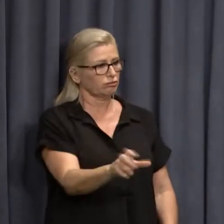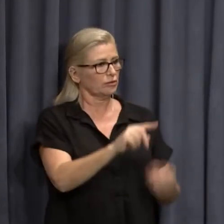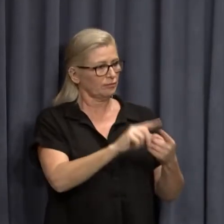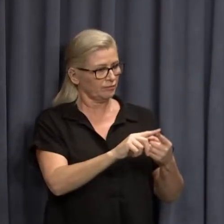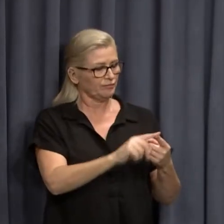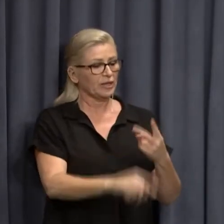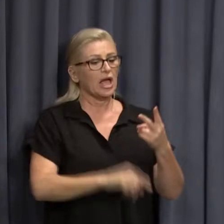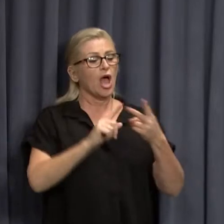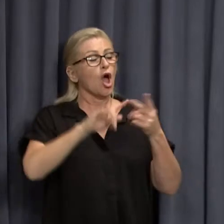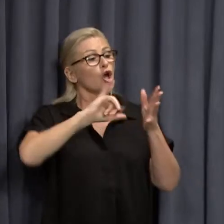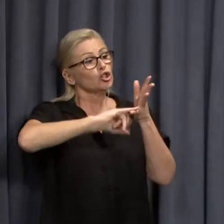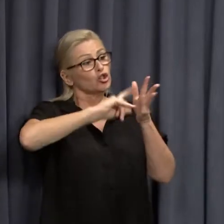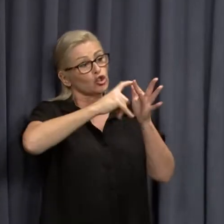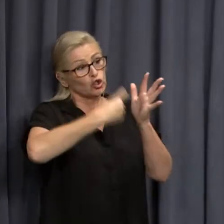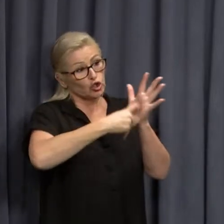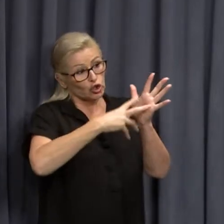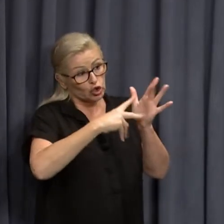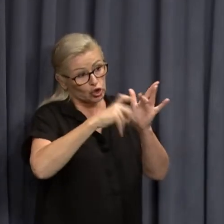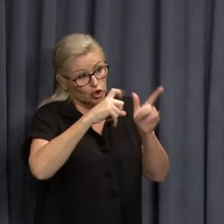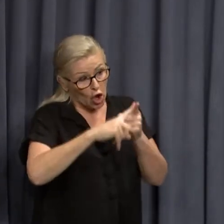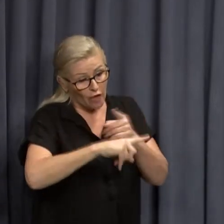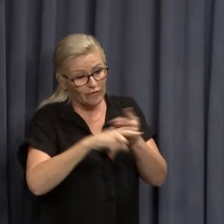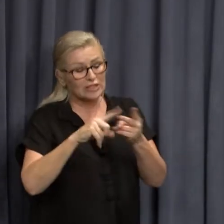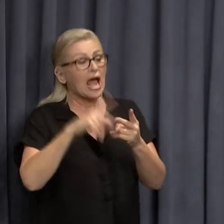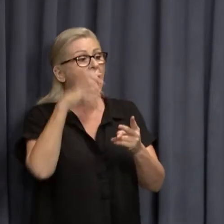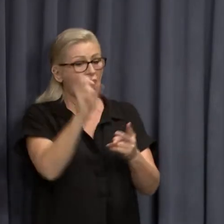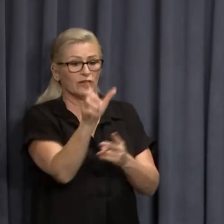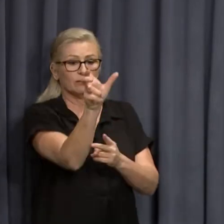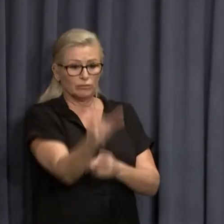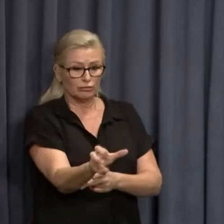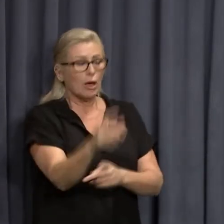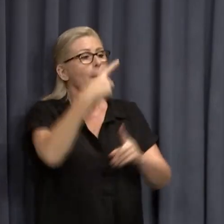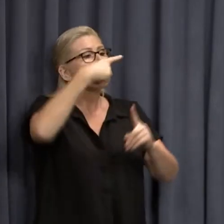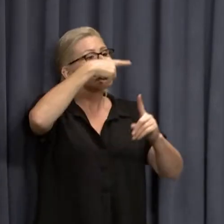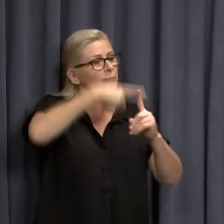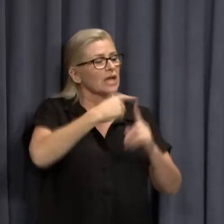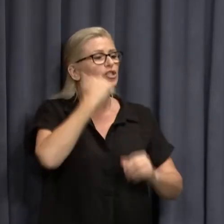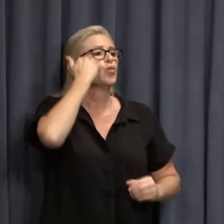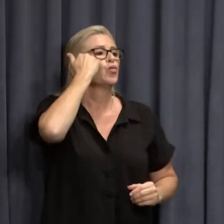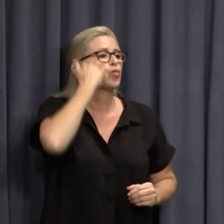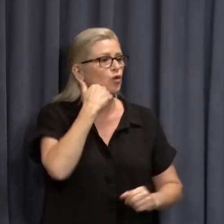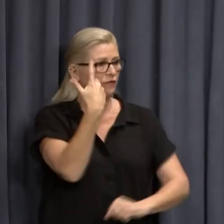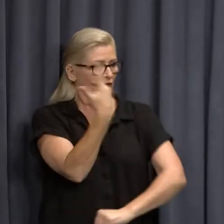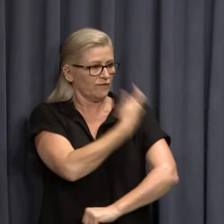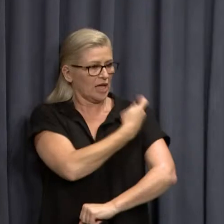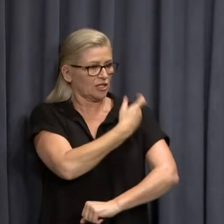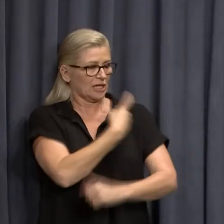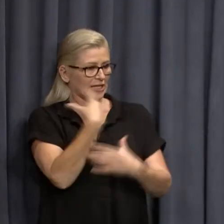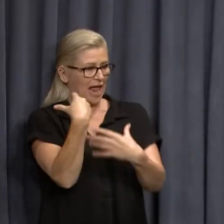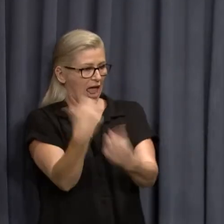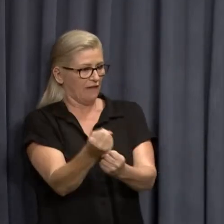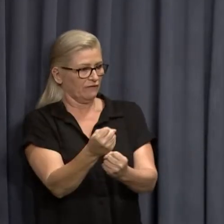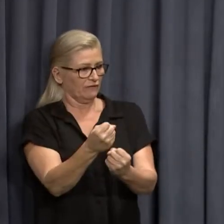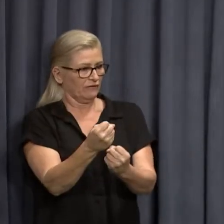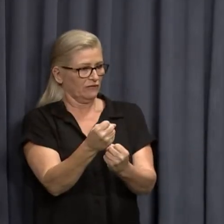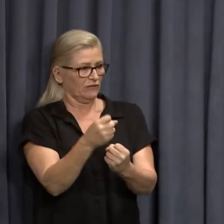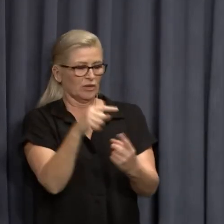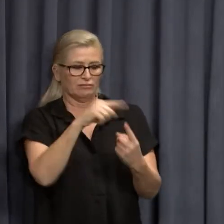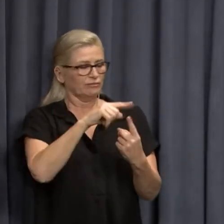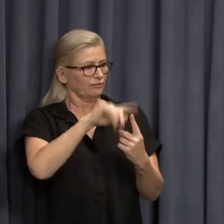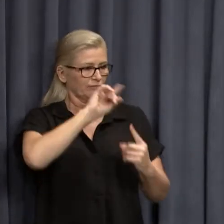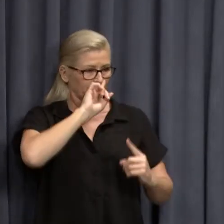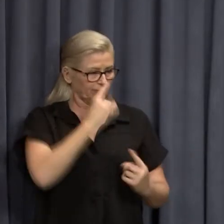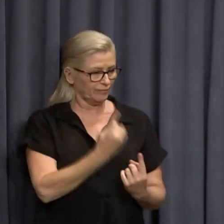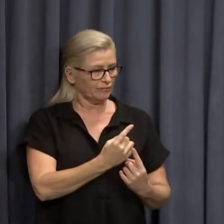ServiceWA requires people to prove their vaccination status, which is not something that was in place when we put in place SafeWA.